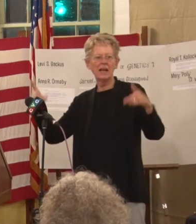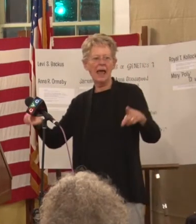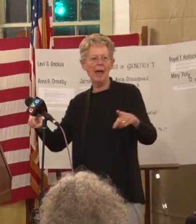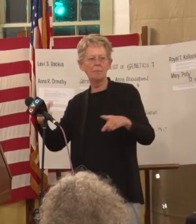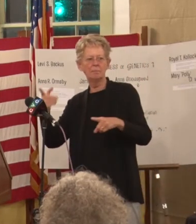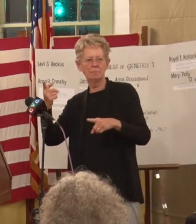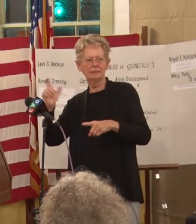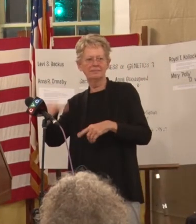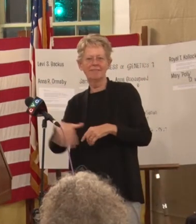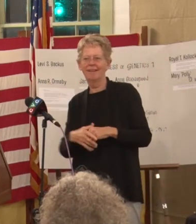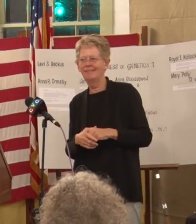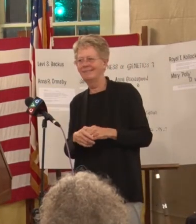fact